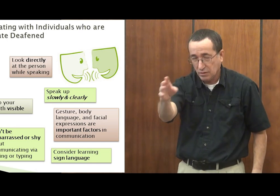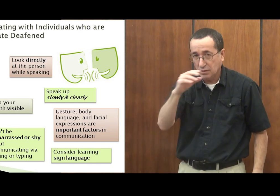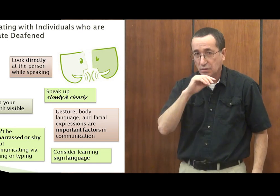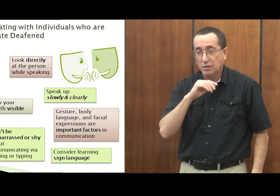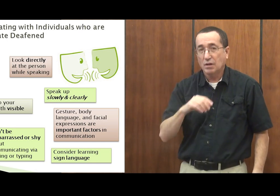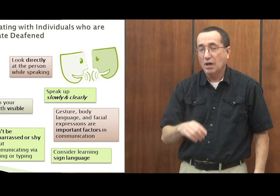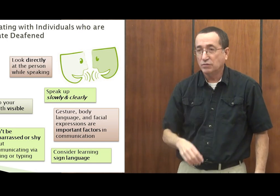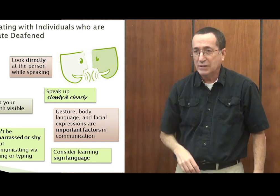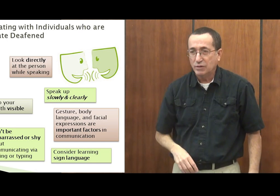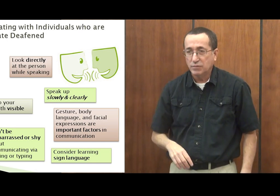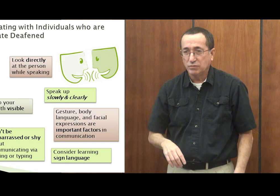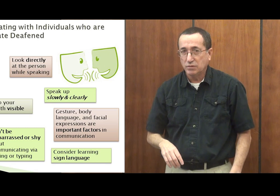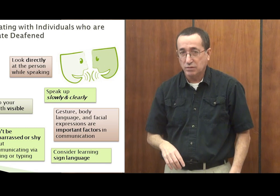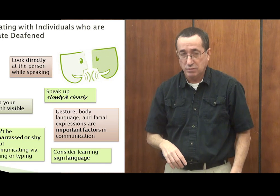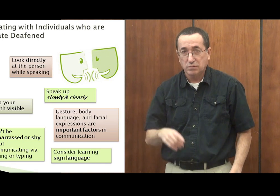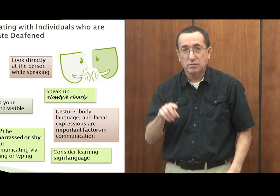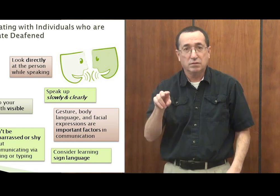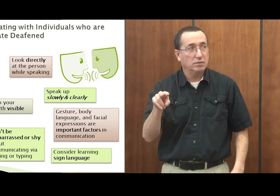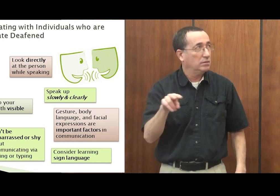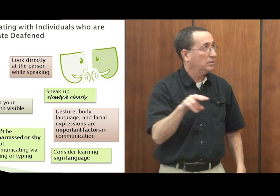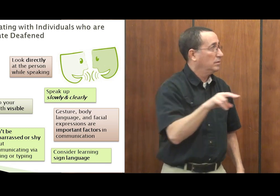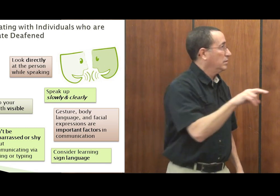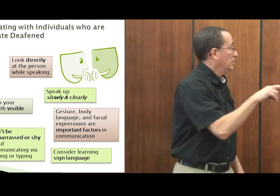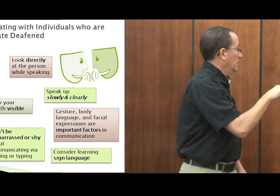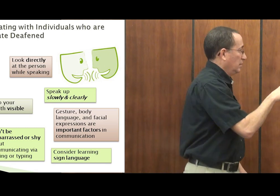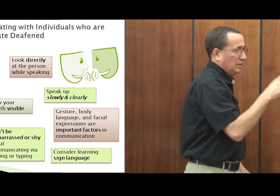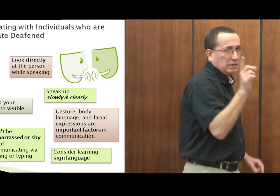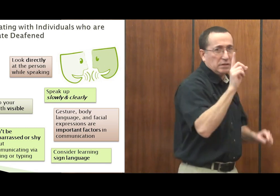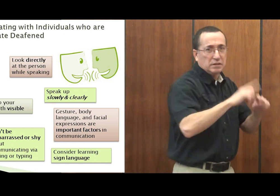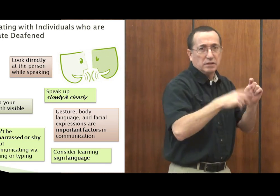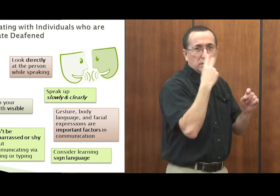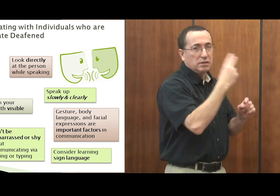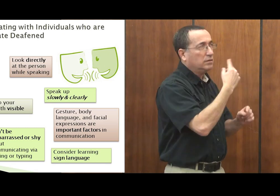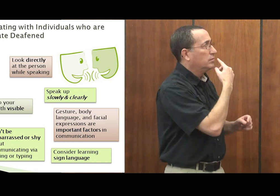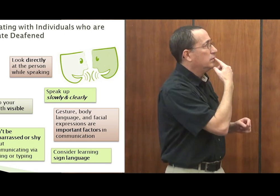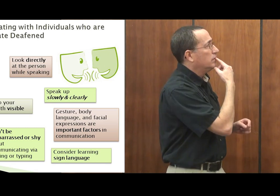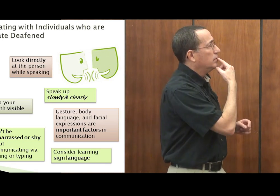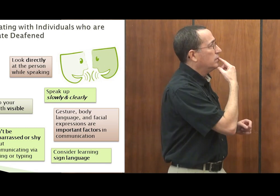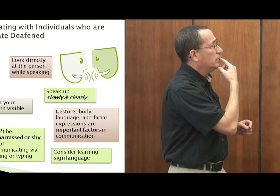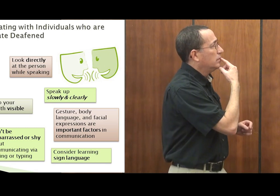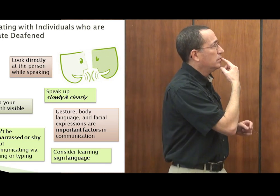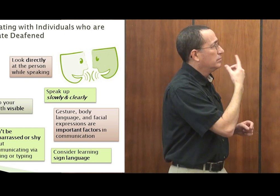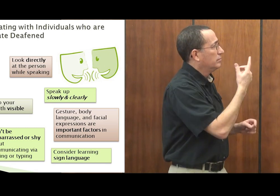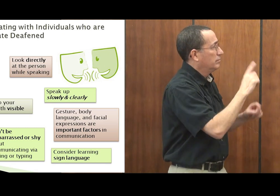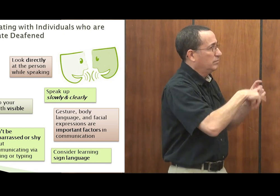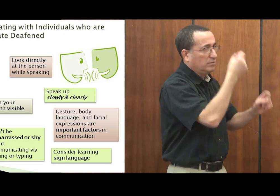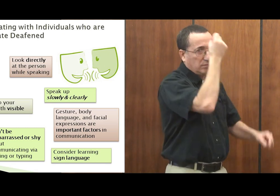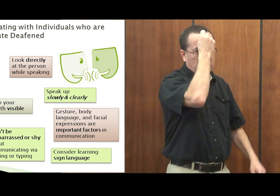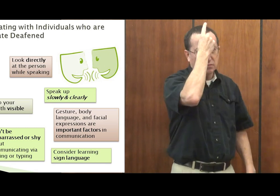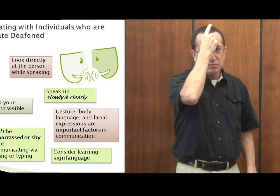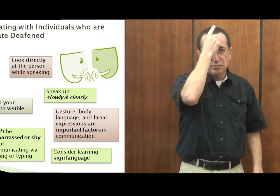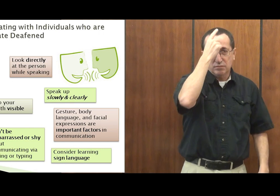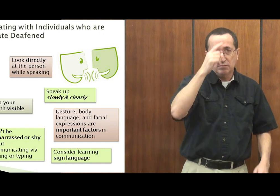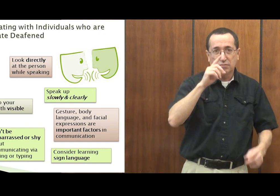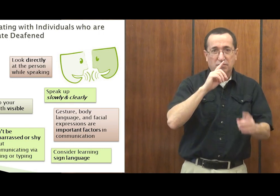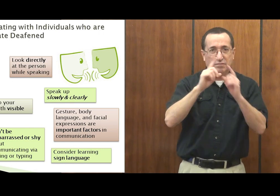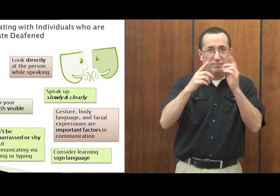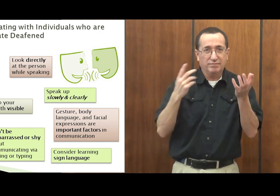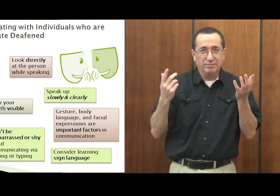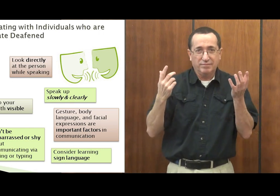directly at the person. Don't look away. Don't turn your back. They can't